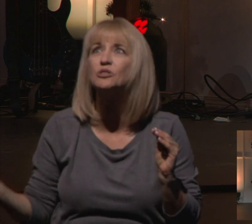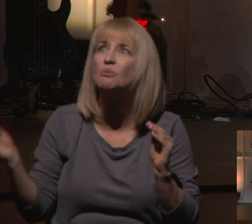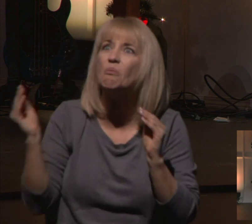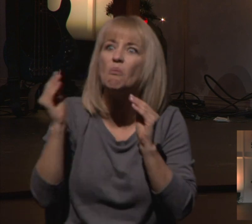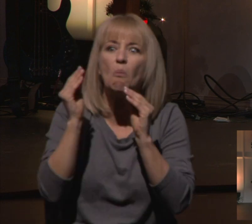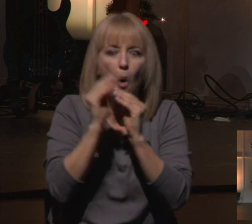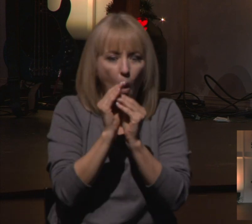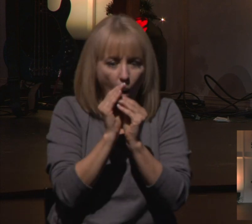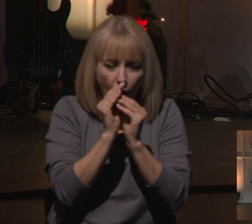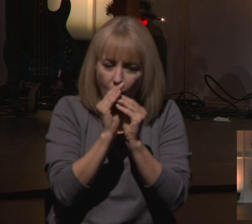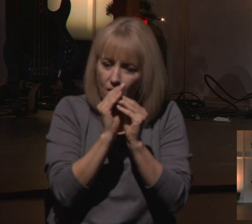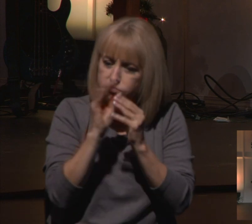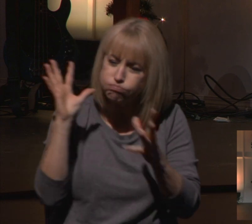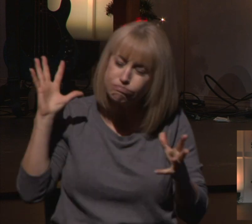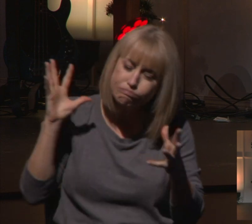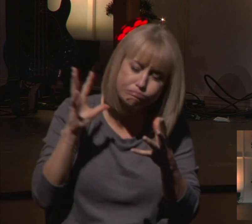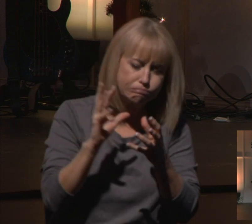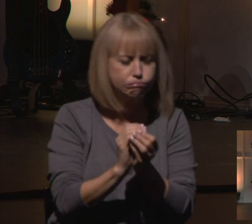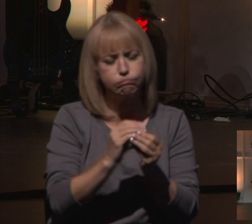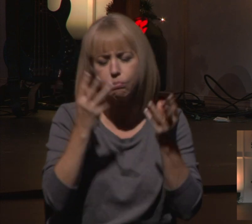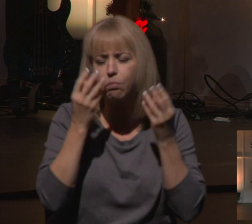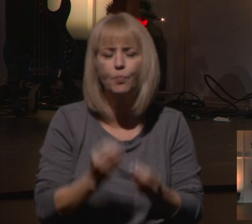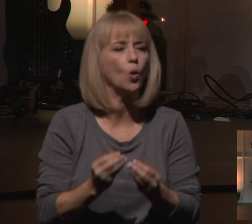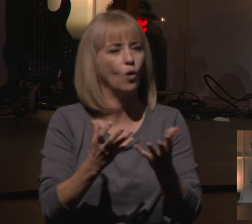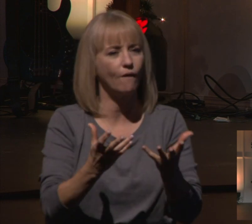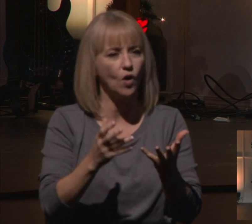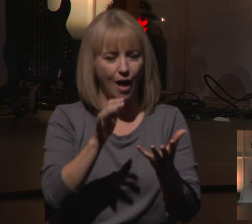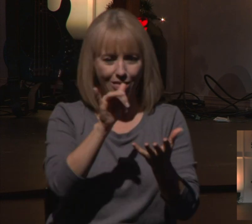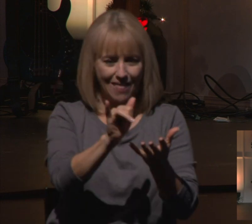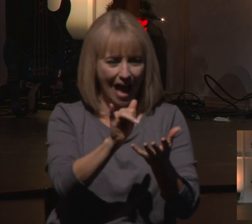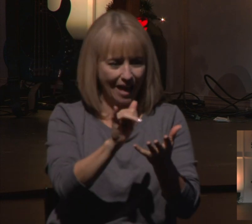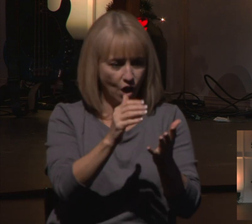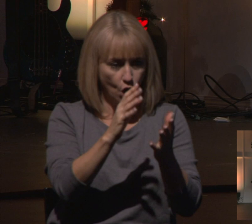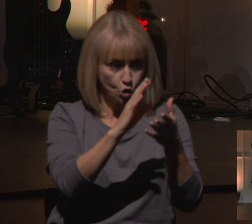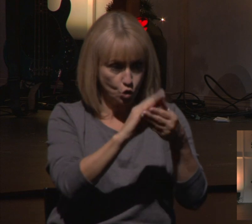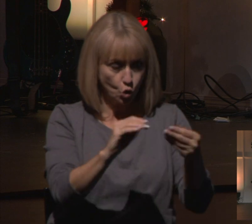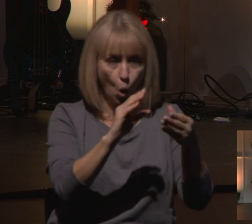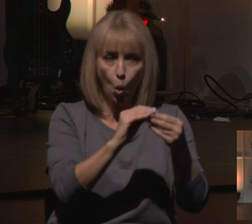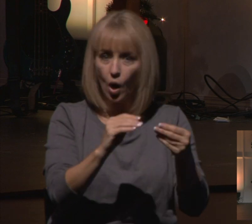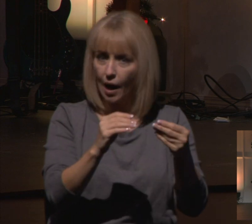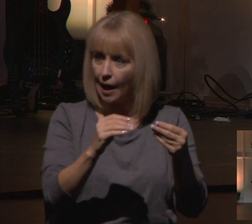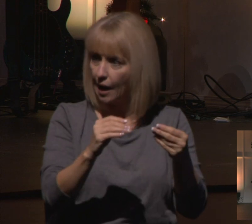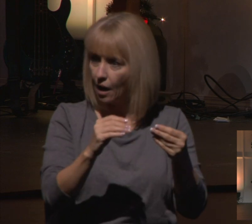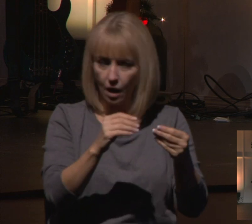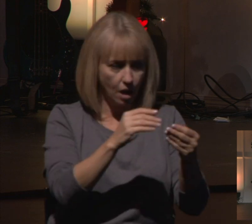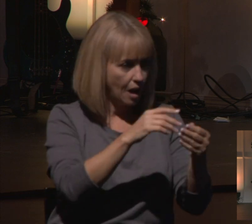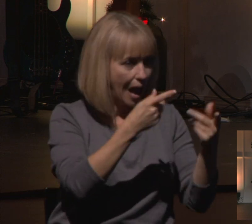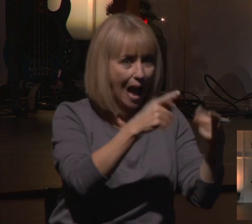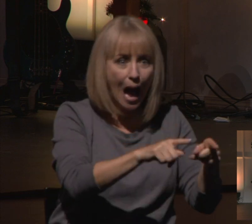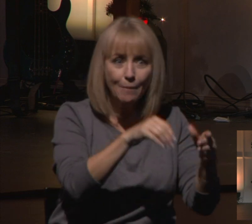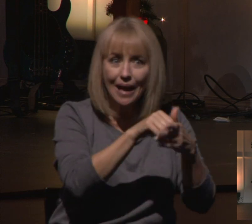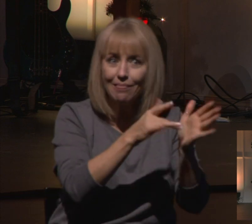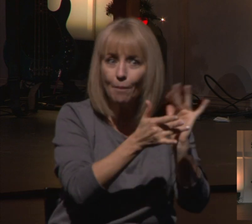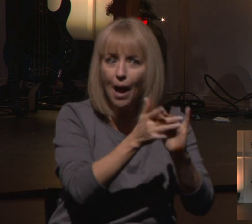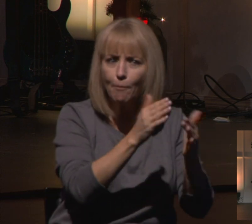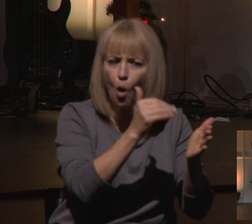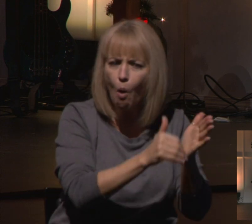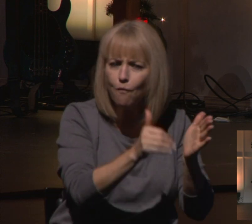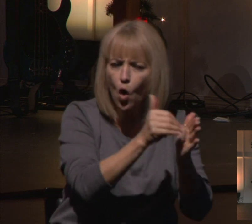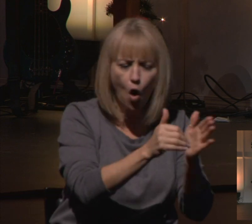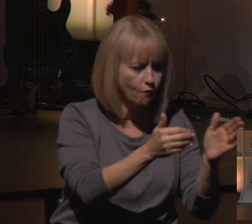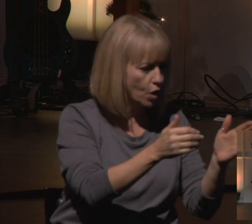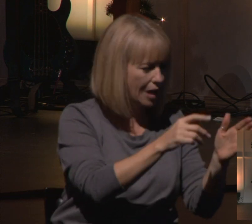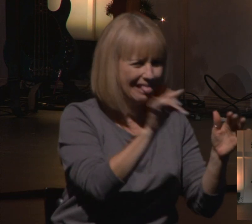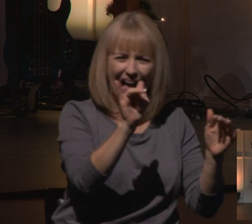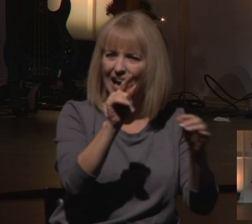the Bible, and it's a cyclical story that seems to happen over and over in the Bible, where there's a